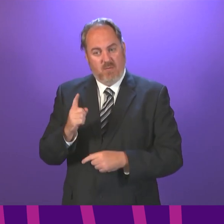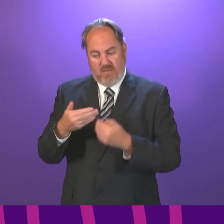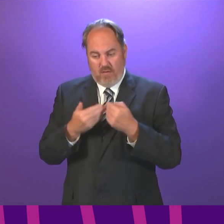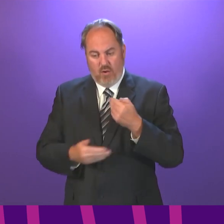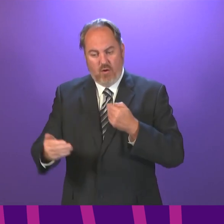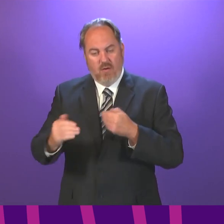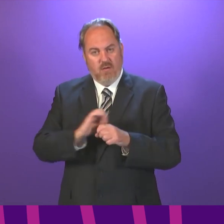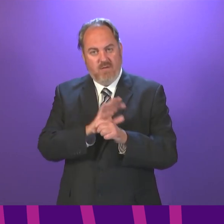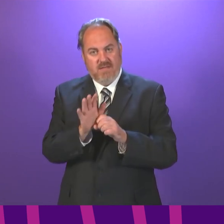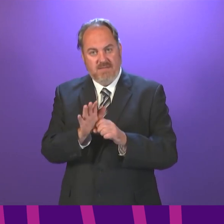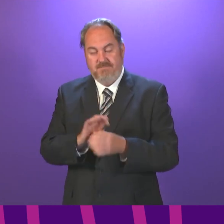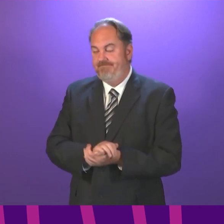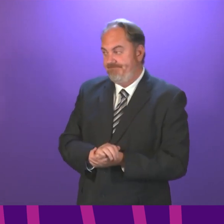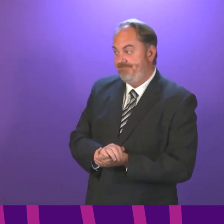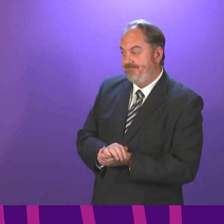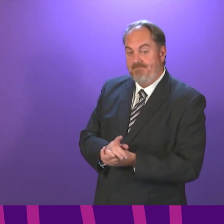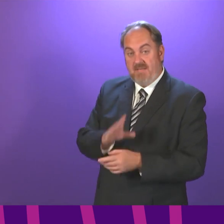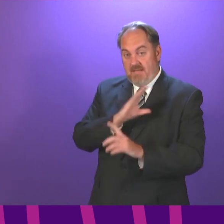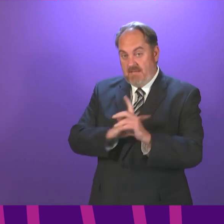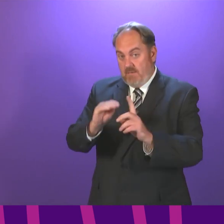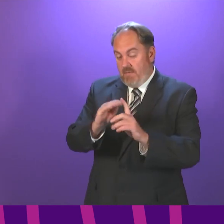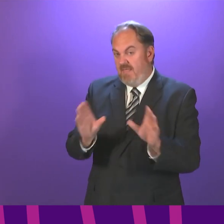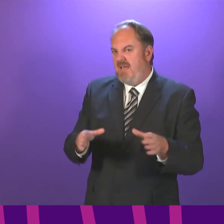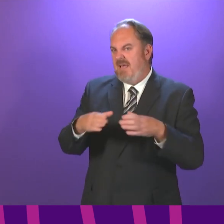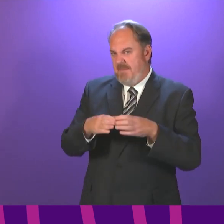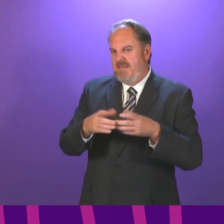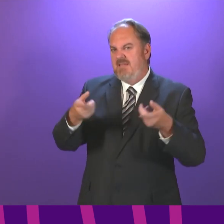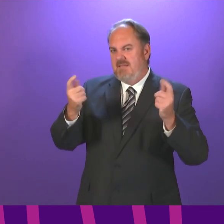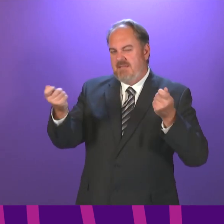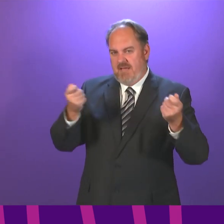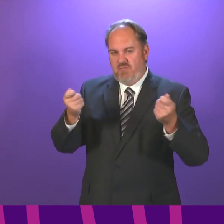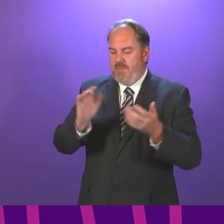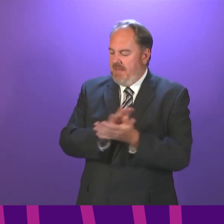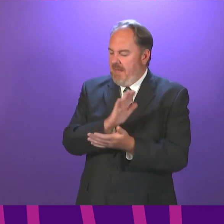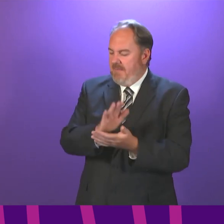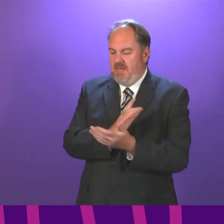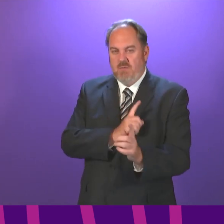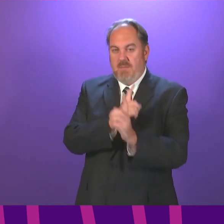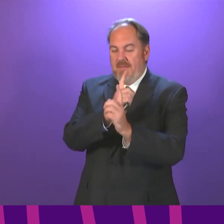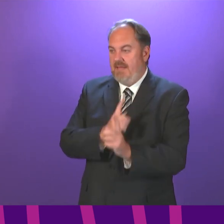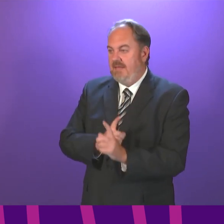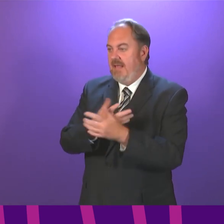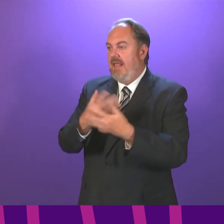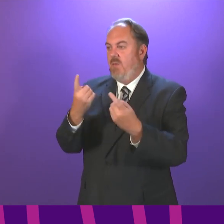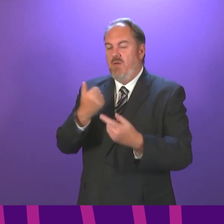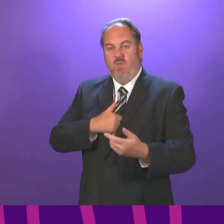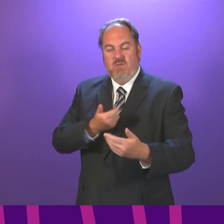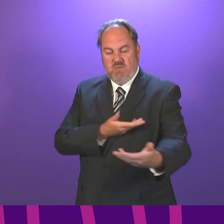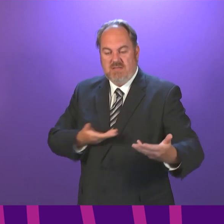I am sure the Cabinet Secretary will be happy to meet with anyone who wants to discuss these issues. I understand